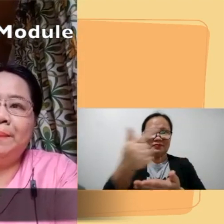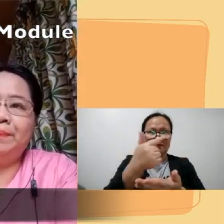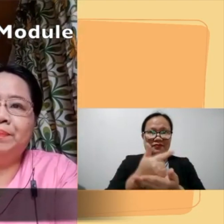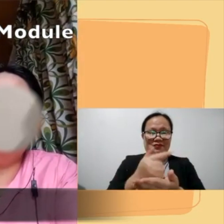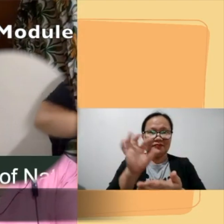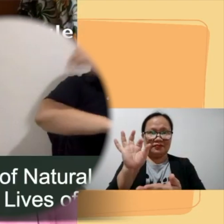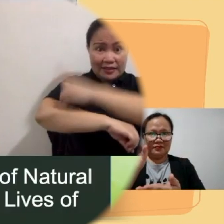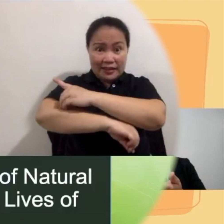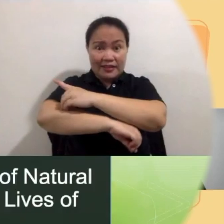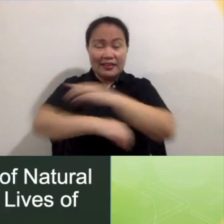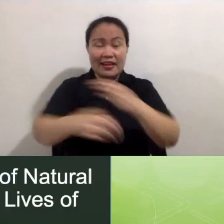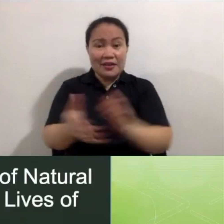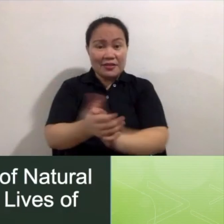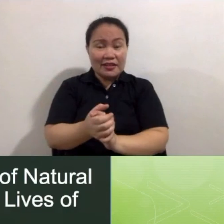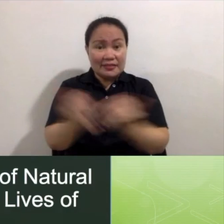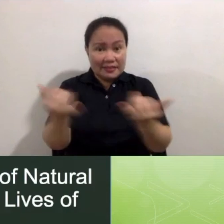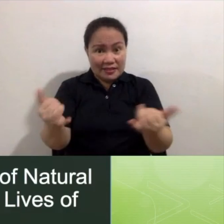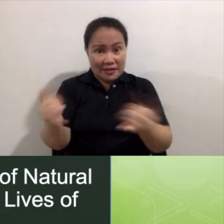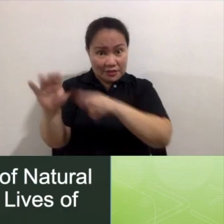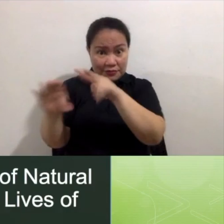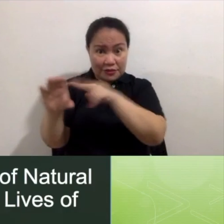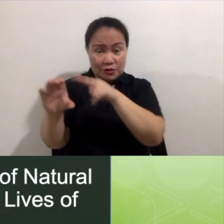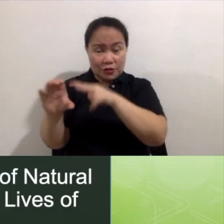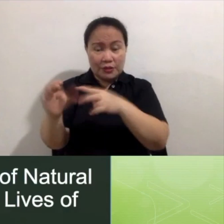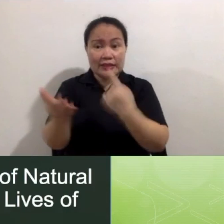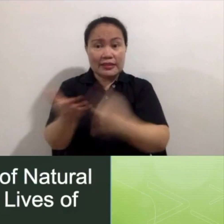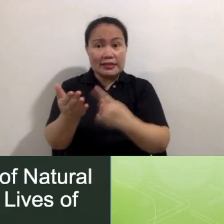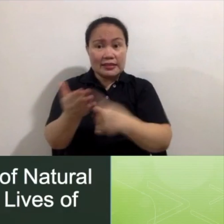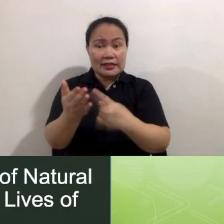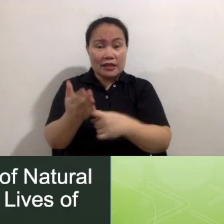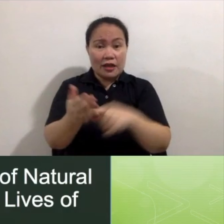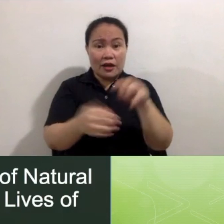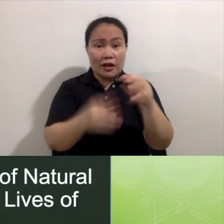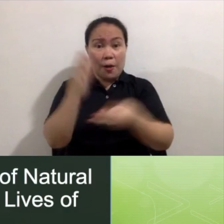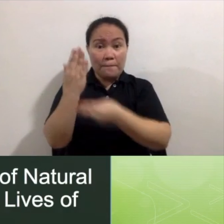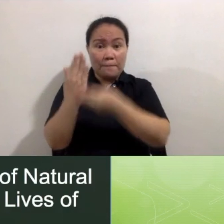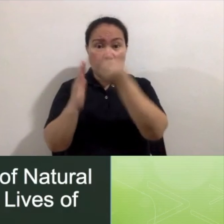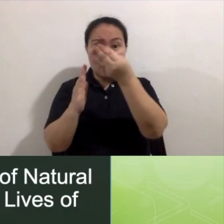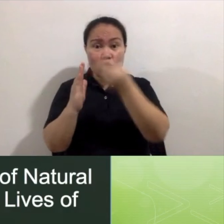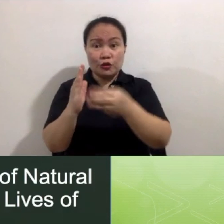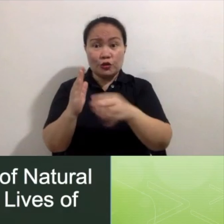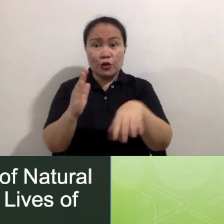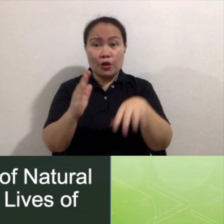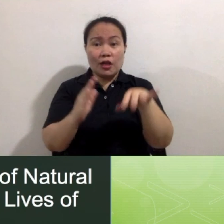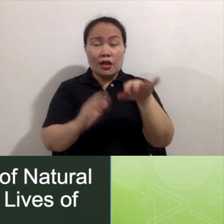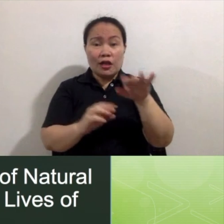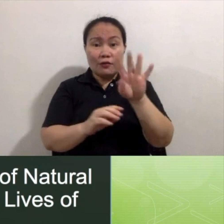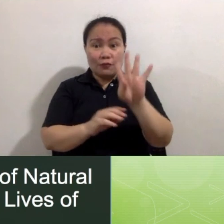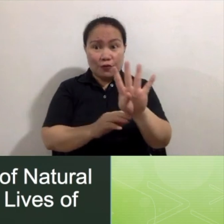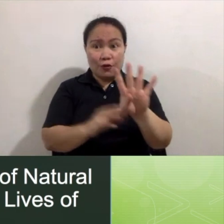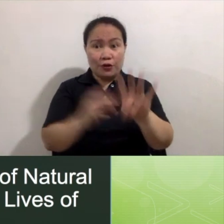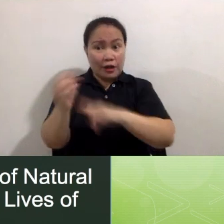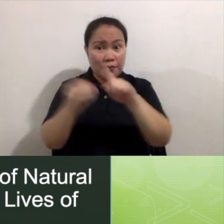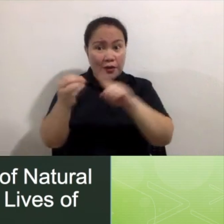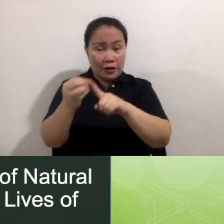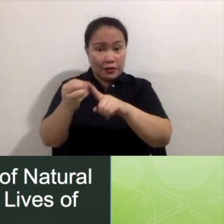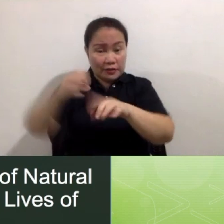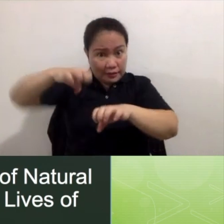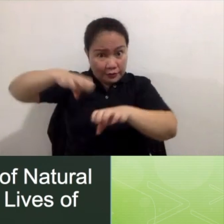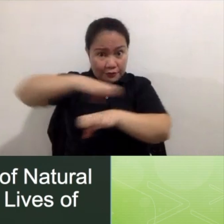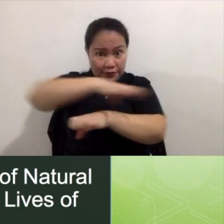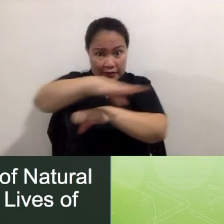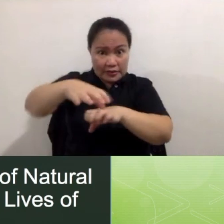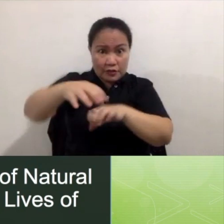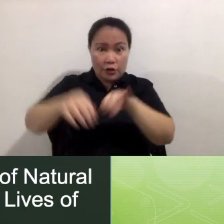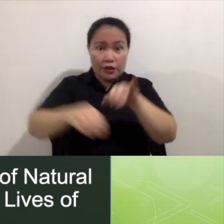Sa video ito ay tatalakay natin ang tungkol sa ikalimang module quarter 1, araling panlipunan 7 tungkol